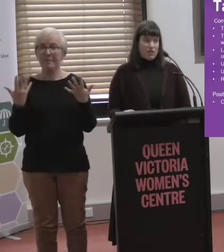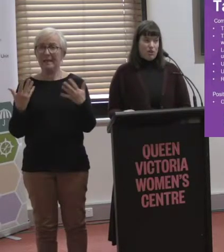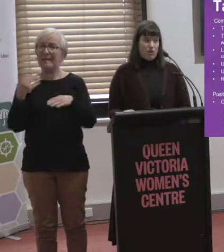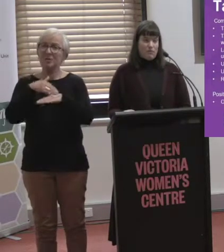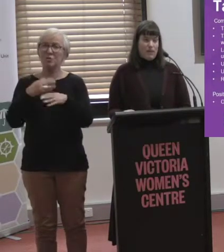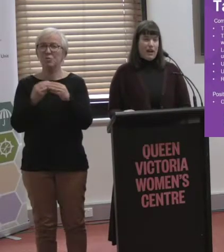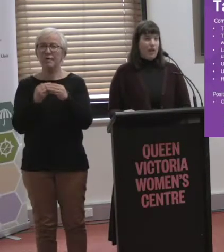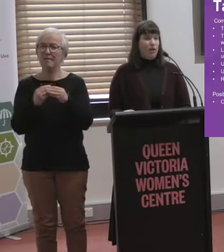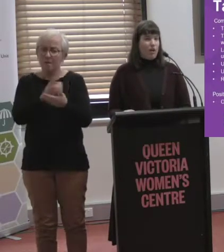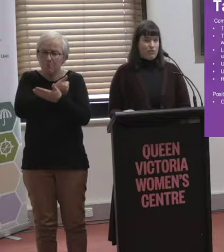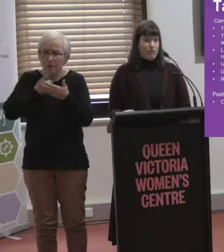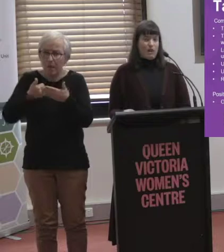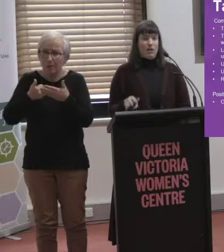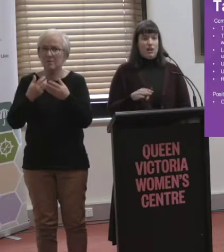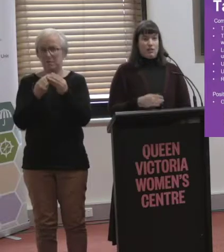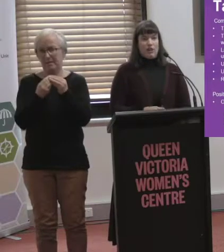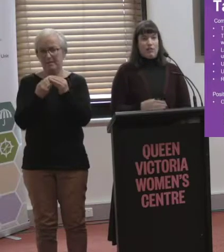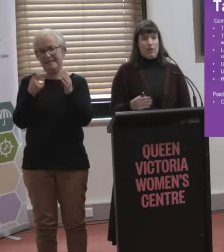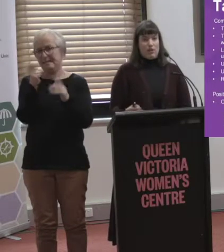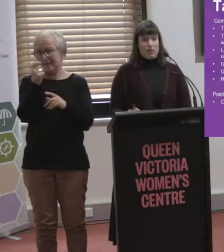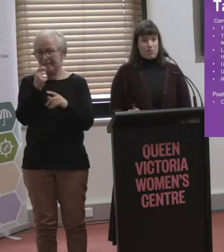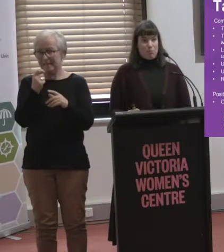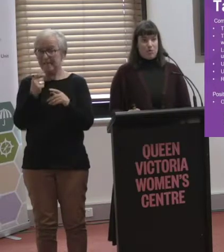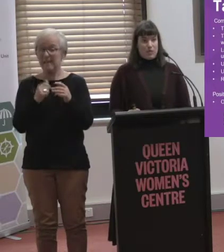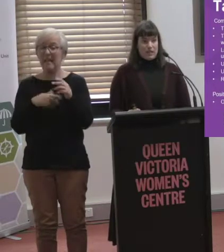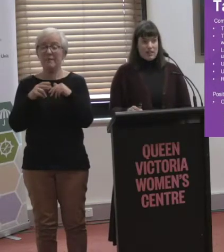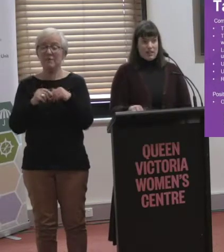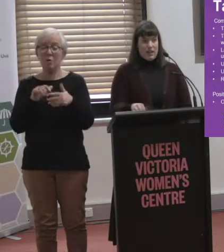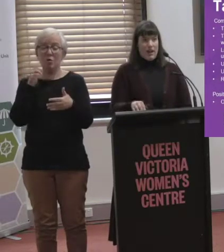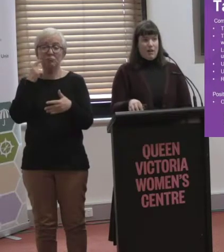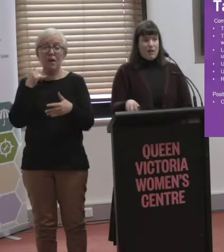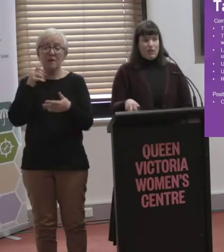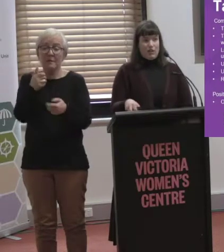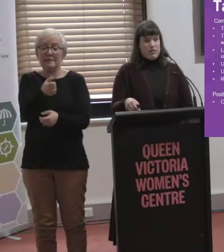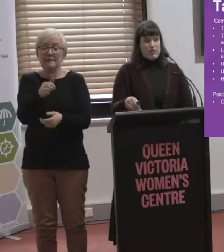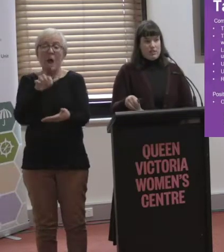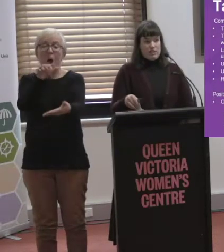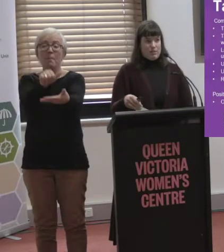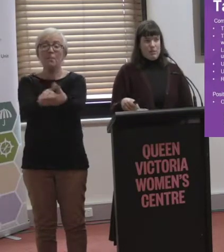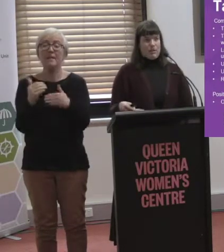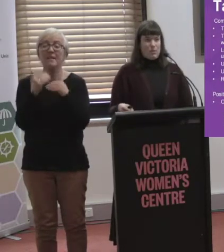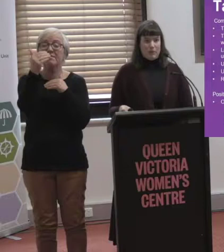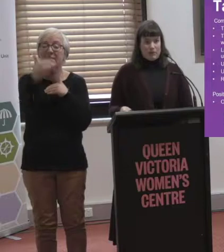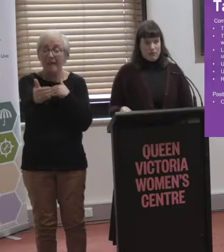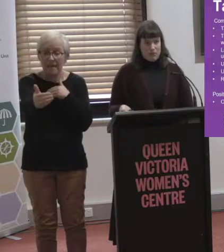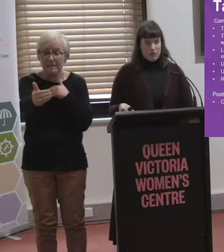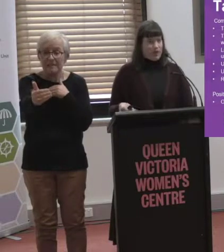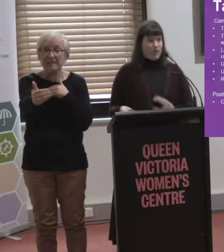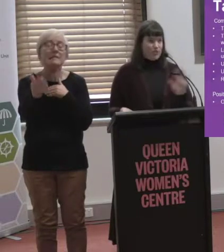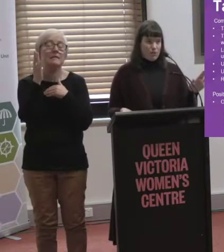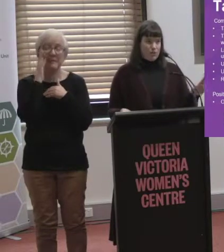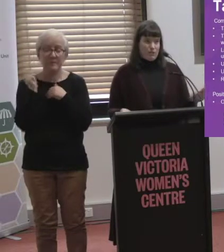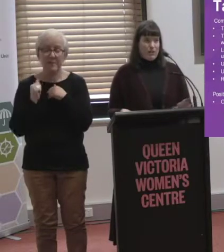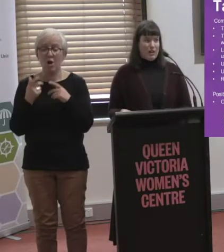taxis. So it doesn't matter how far in advance that you book your taxi. It only goes into the system something like 20 minutes before.